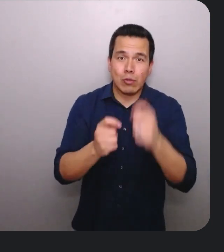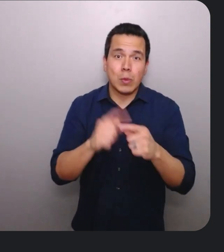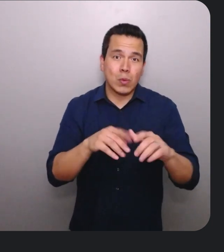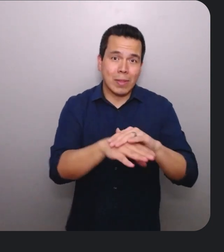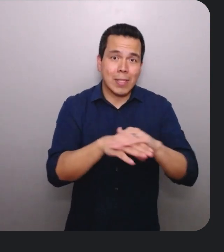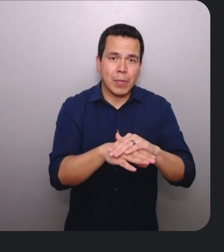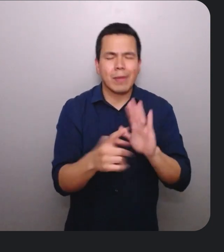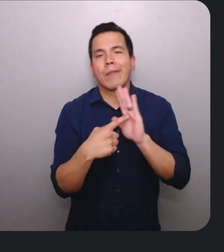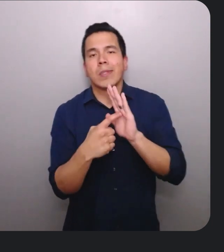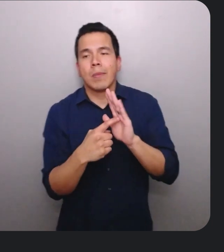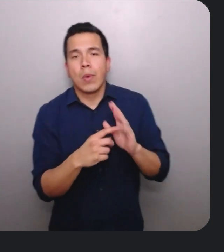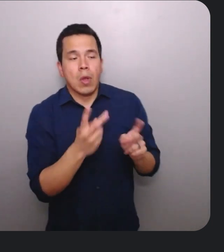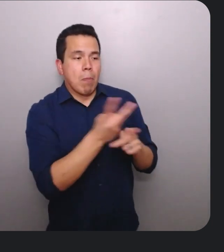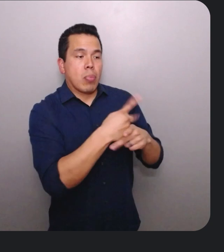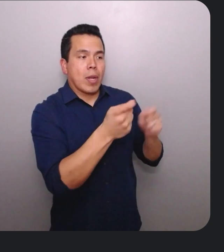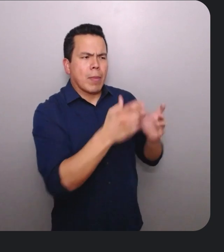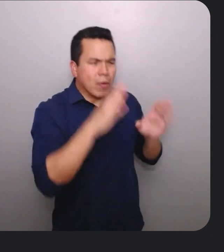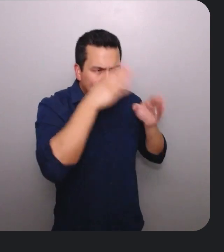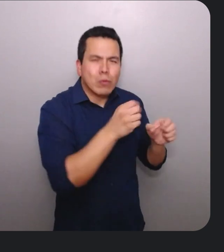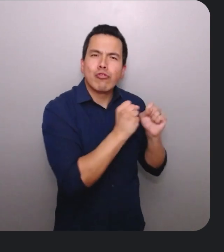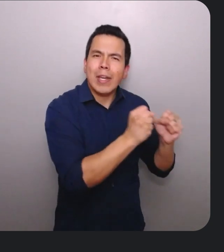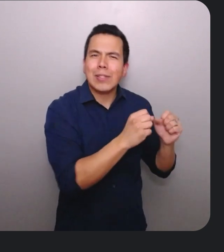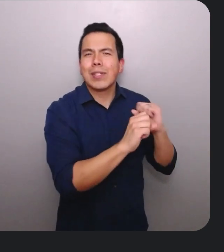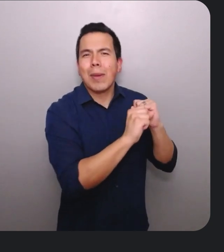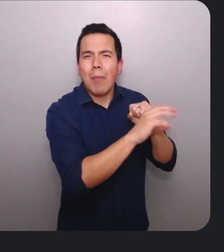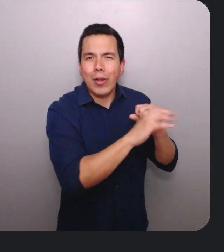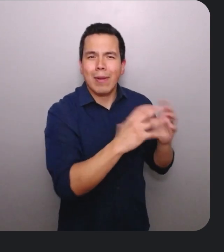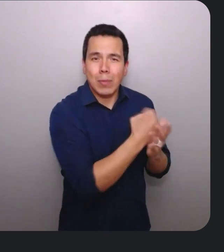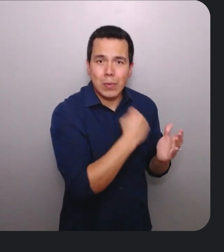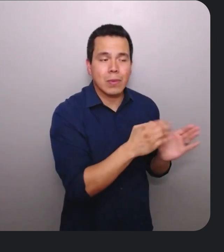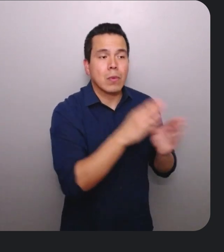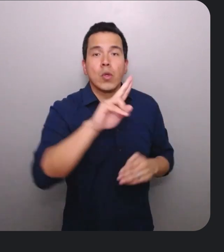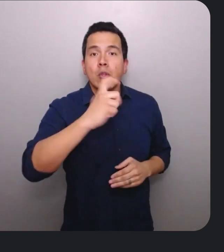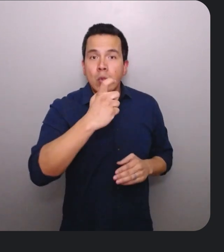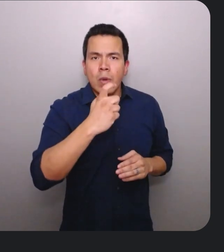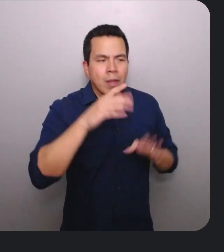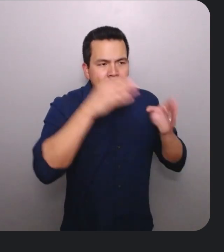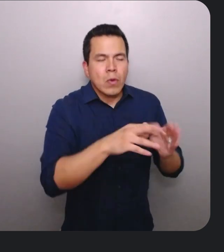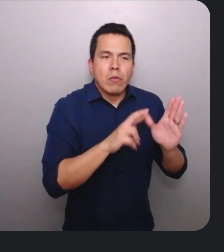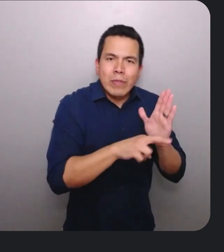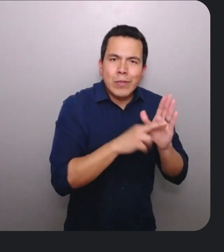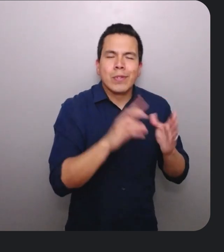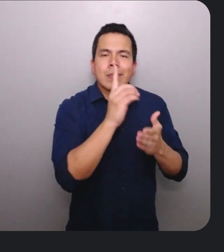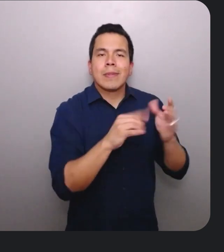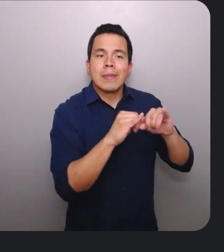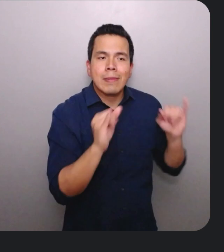your product manager working on strategy and market opportunities. Your UX team members working on research, design systems, interaction